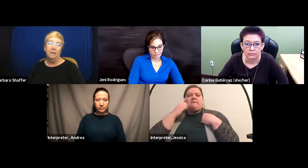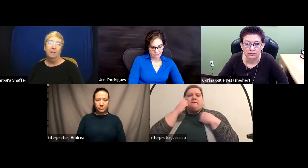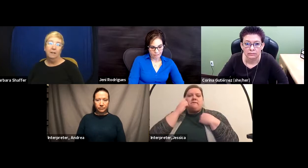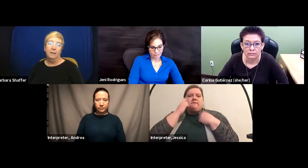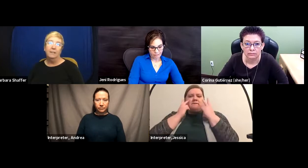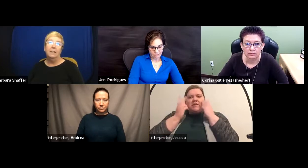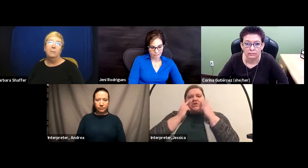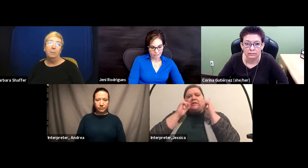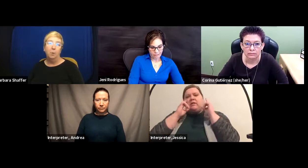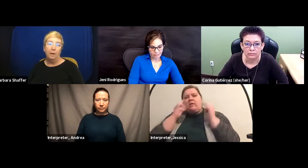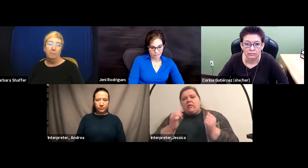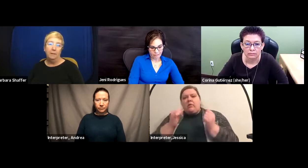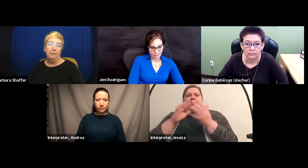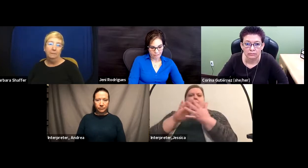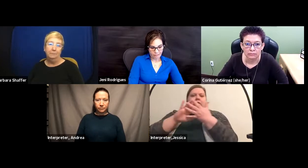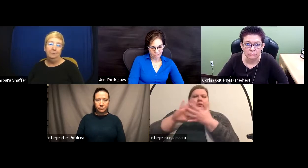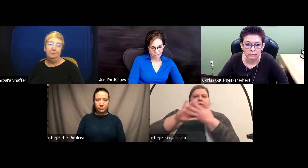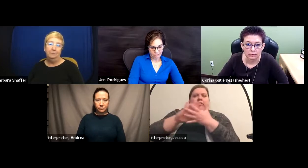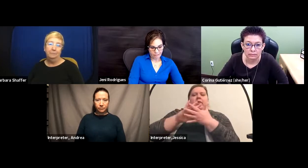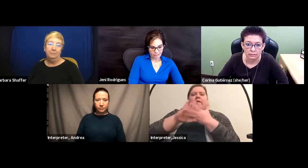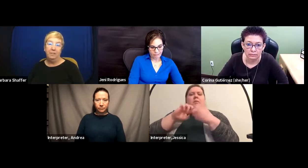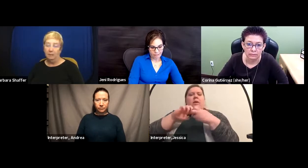that I see coming up quite a bit still.